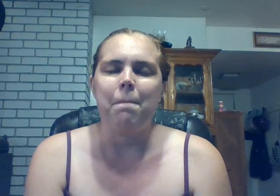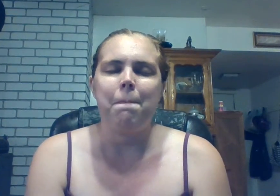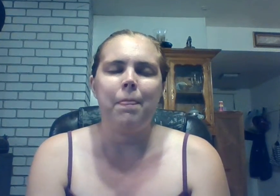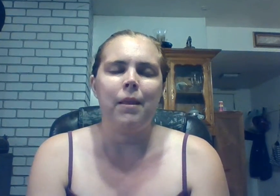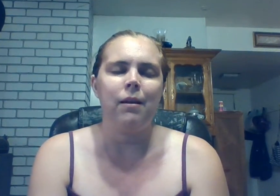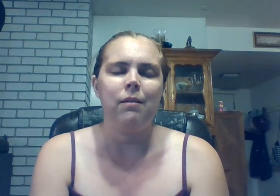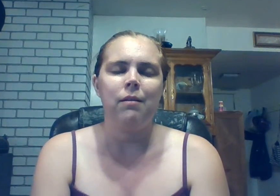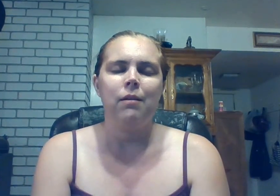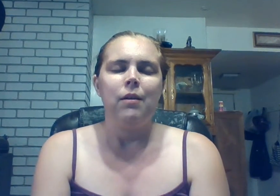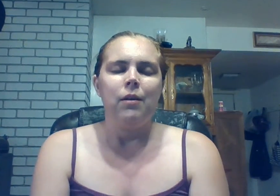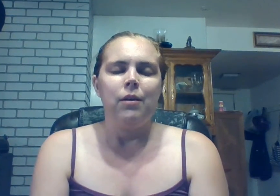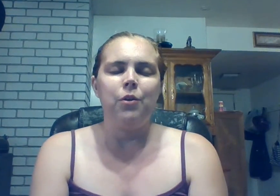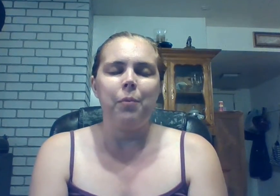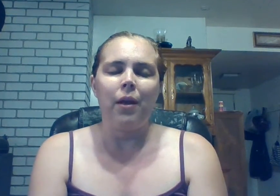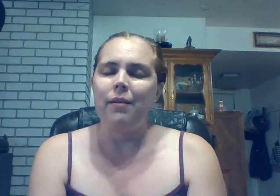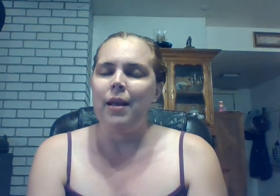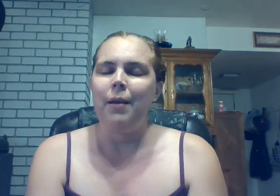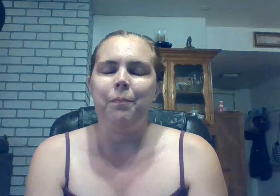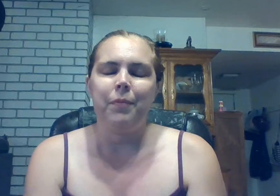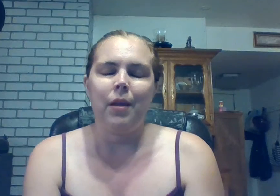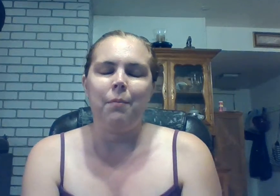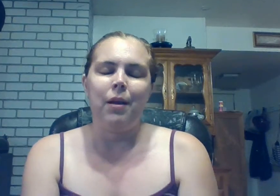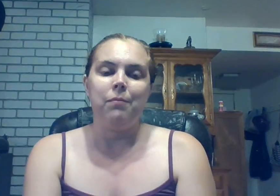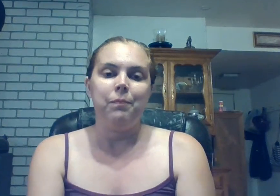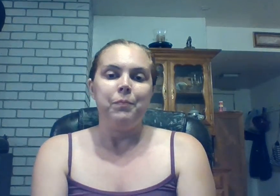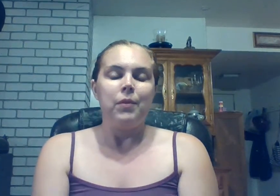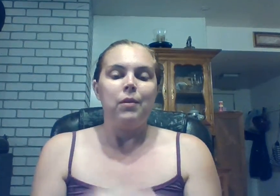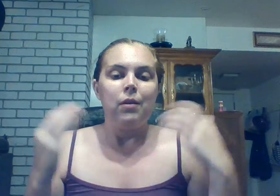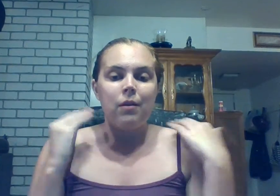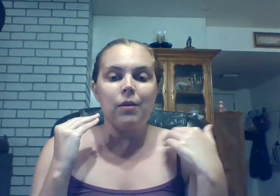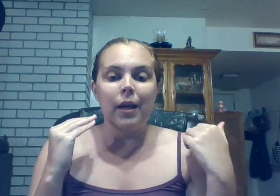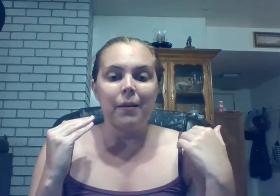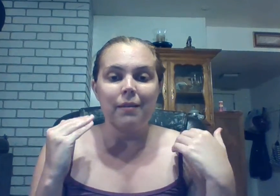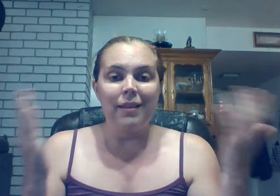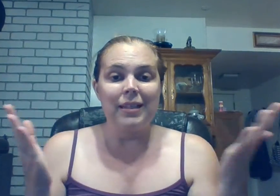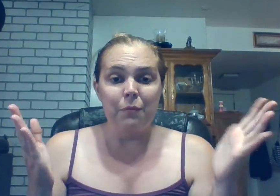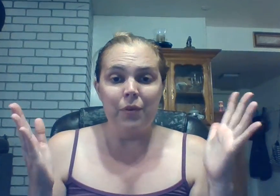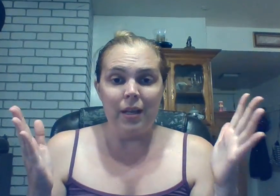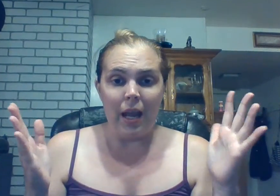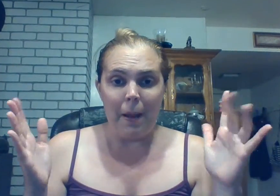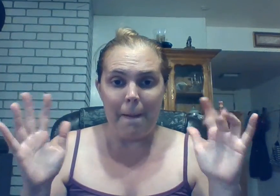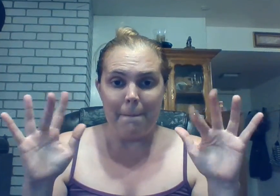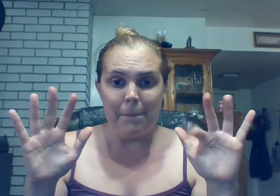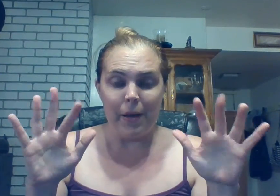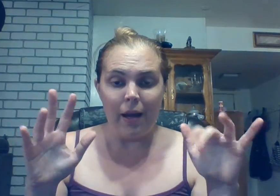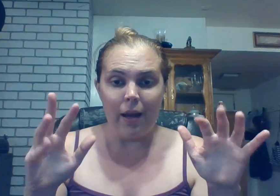in your blessed name amen okay that's it for today bye